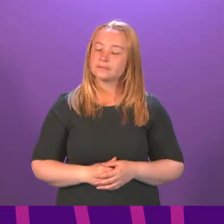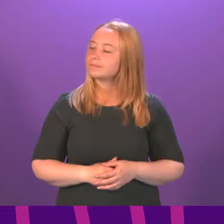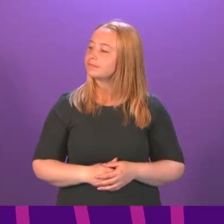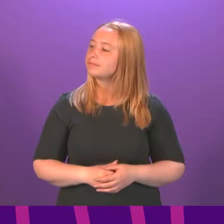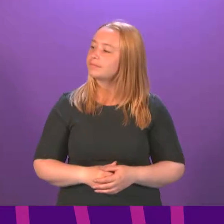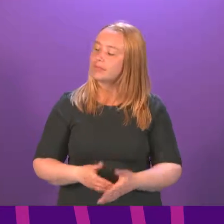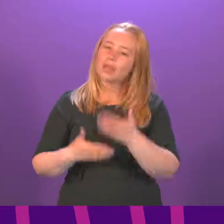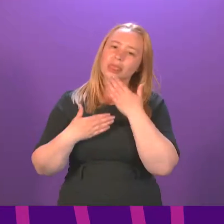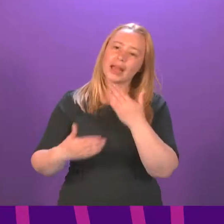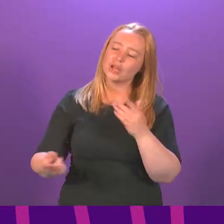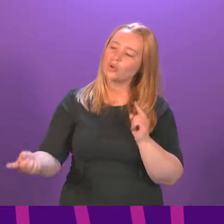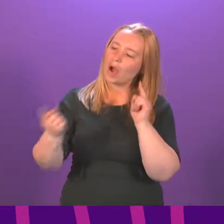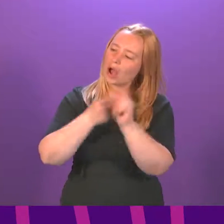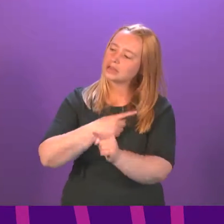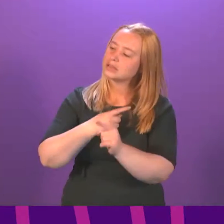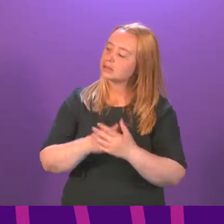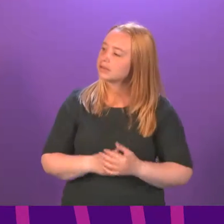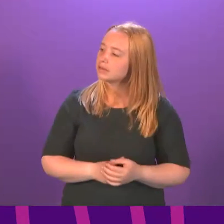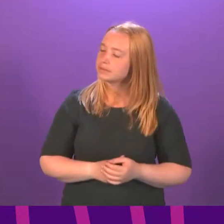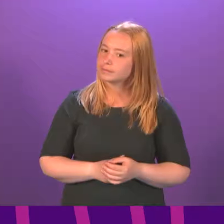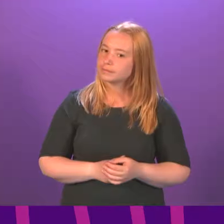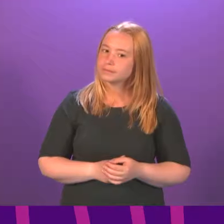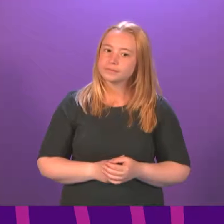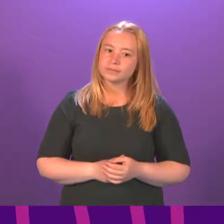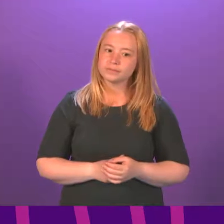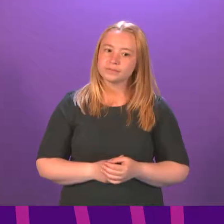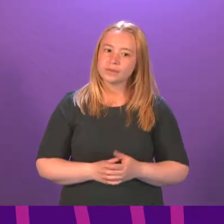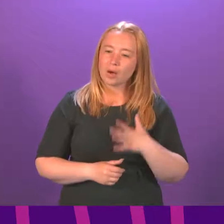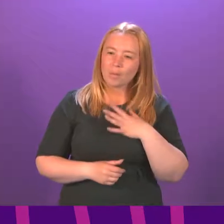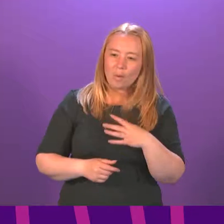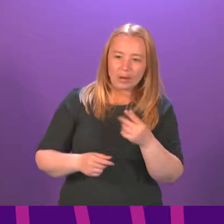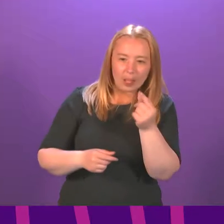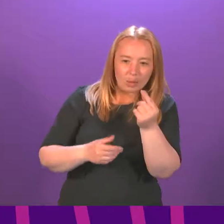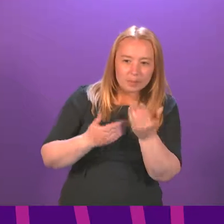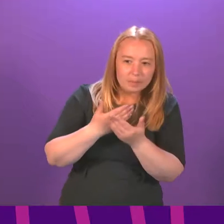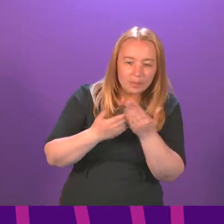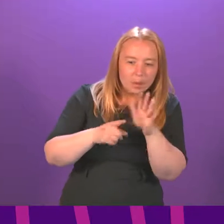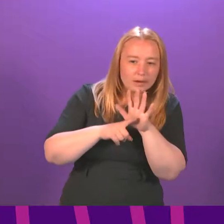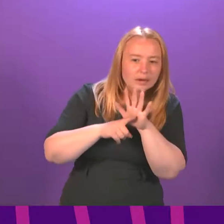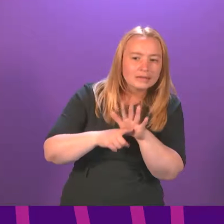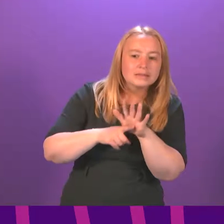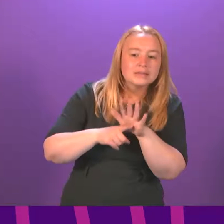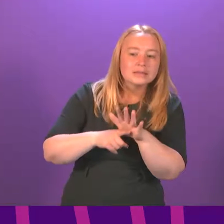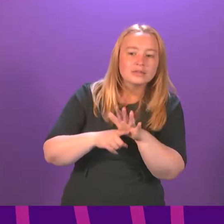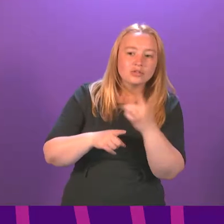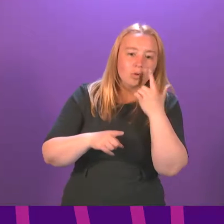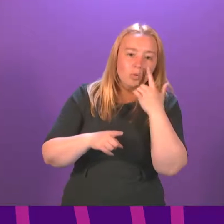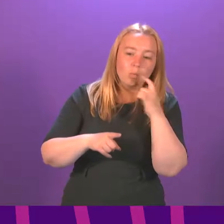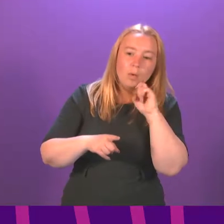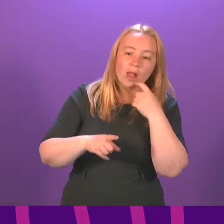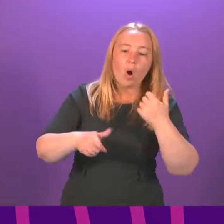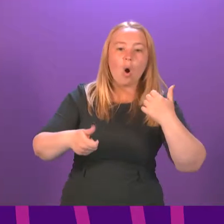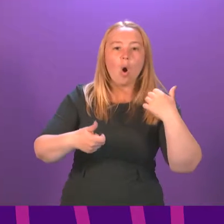Thank you for that answer. I would like to just press a little bit about whether we would be looking to subsidise the automatic